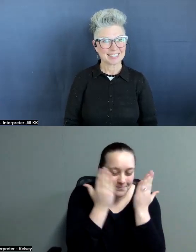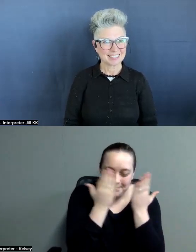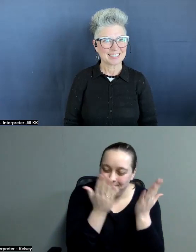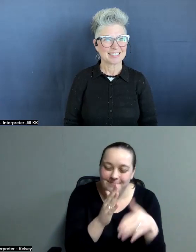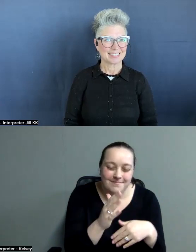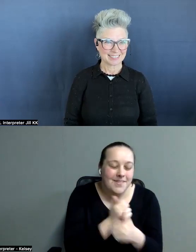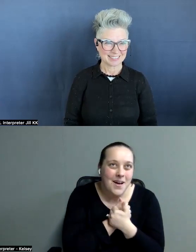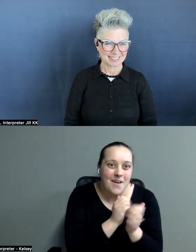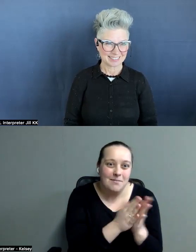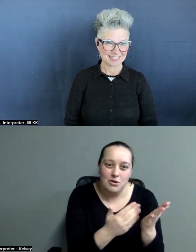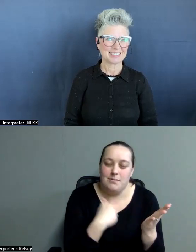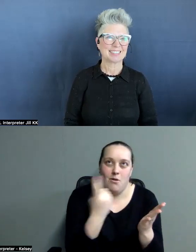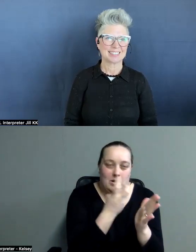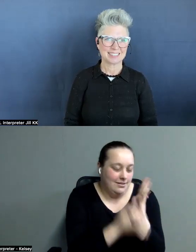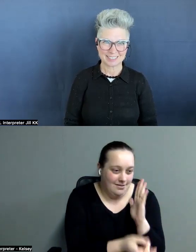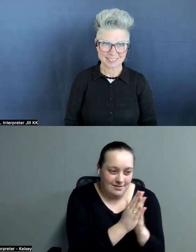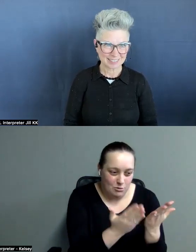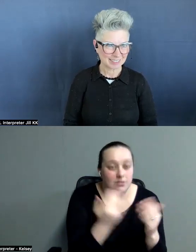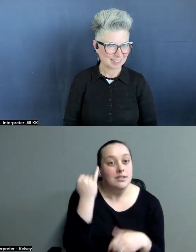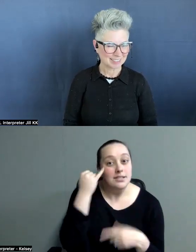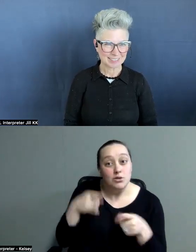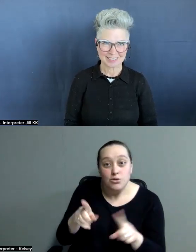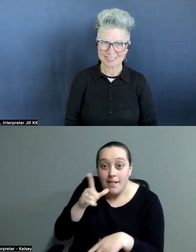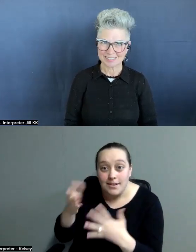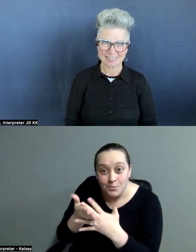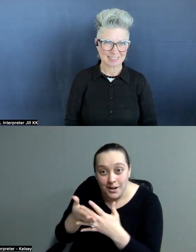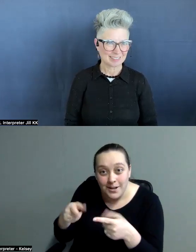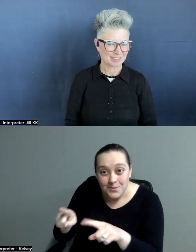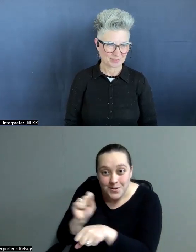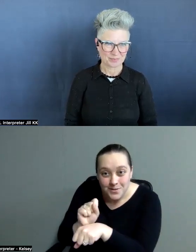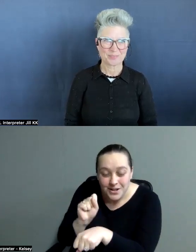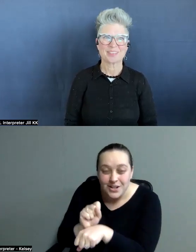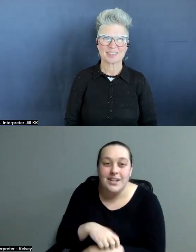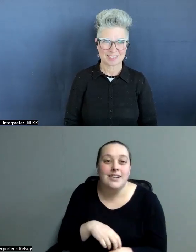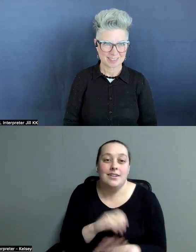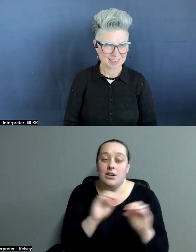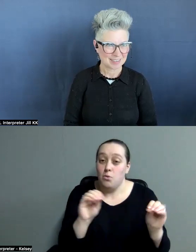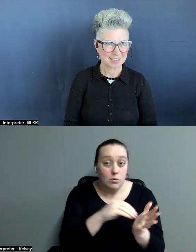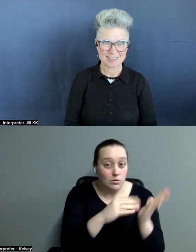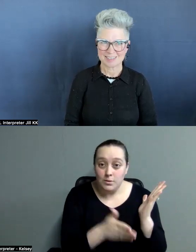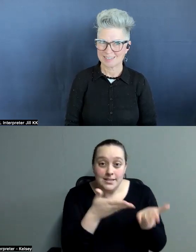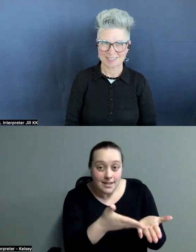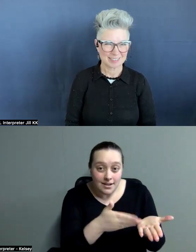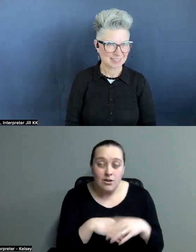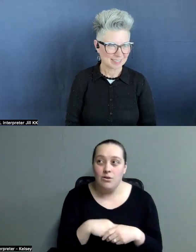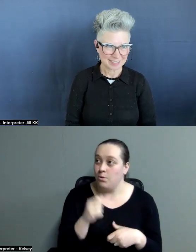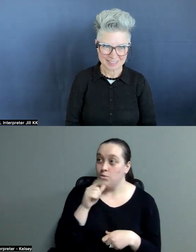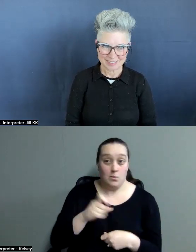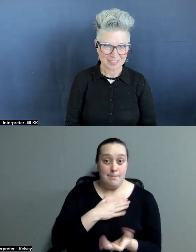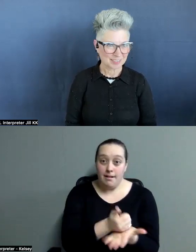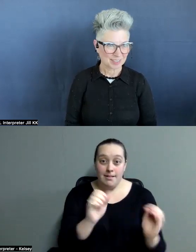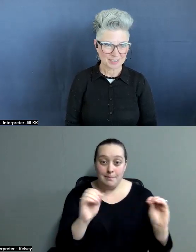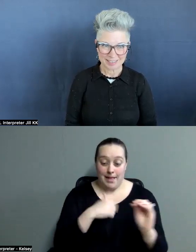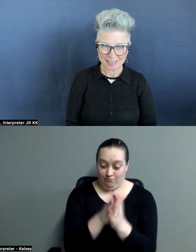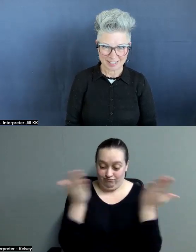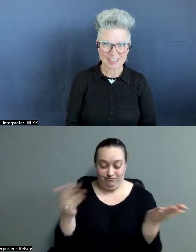all the time. Like if I have a lunch break at work or I don't have kids doing it or they don't need my help. I'm reading.